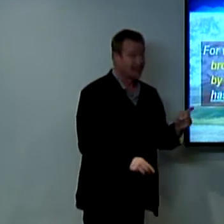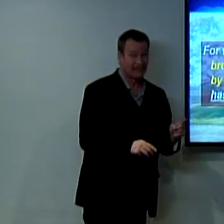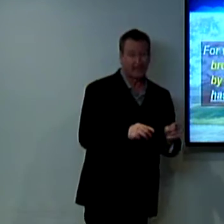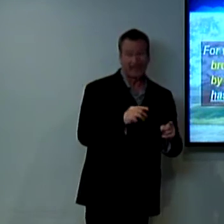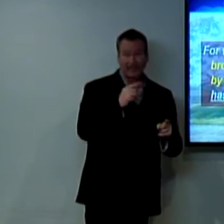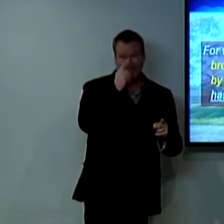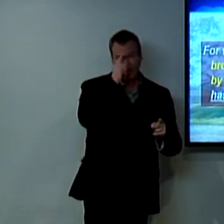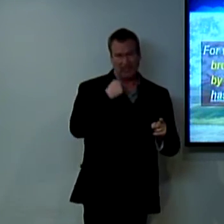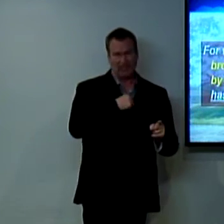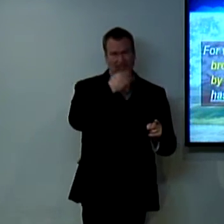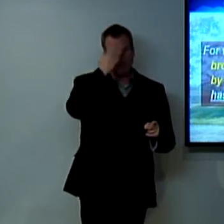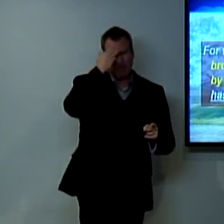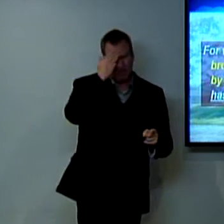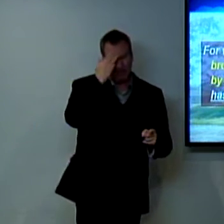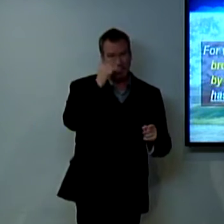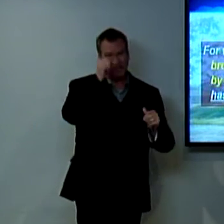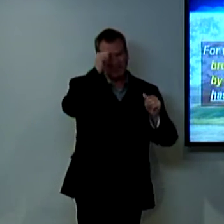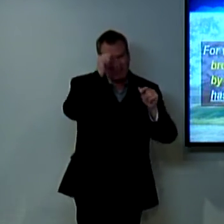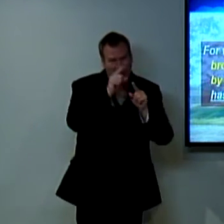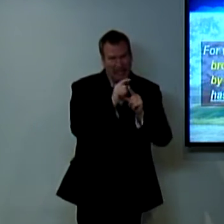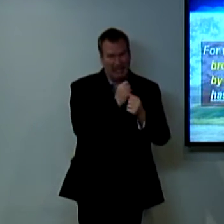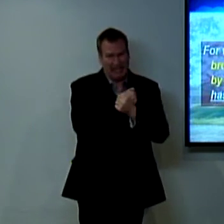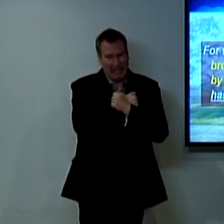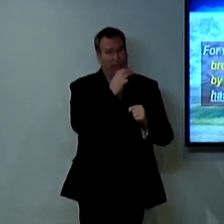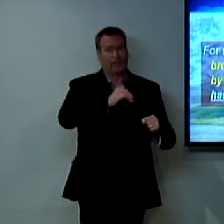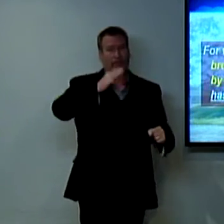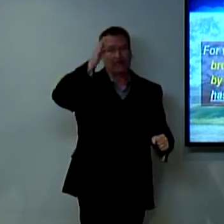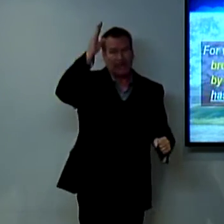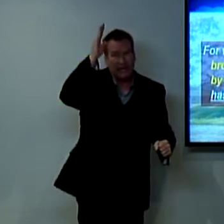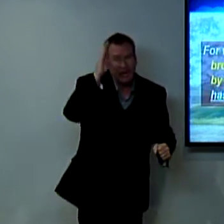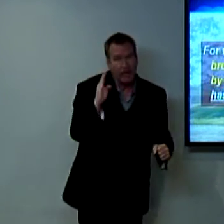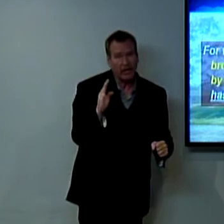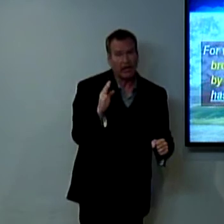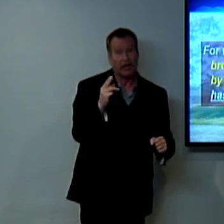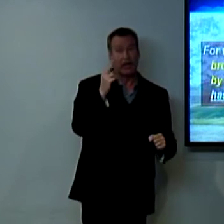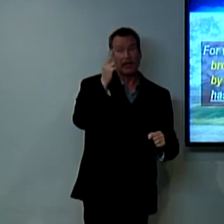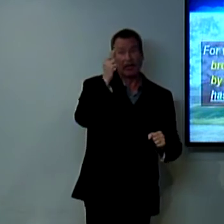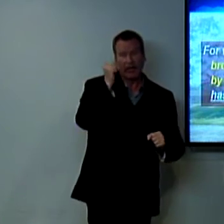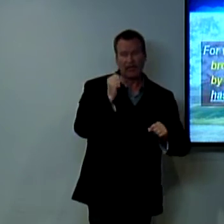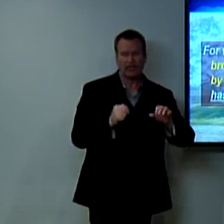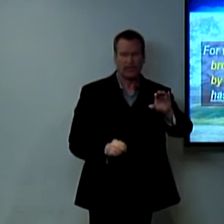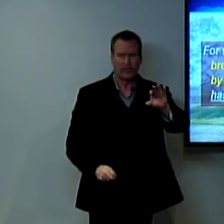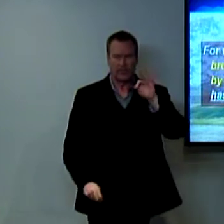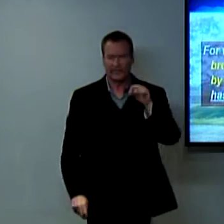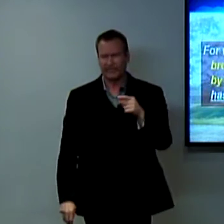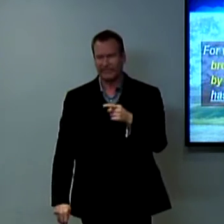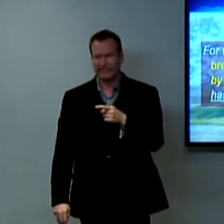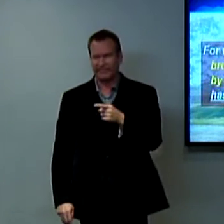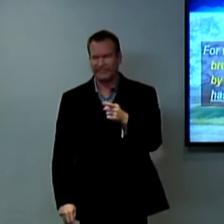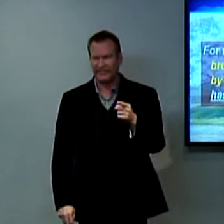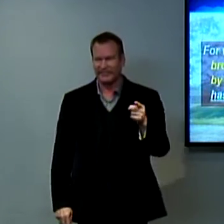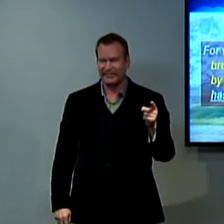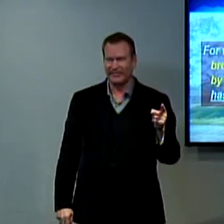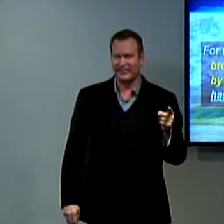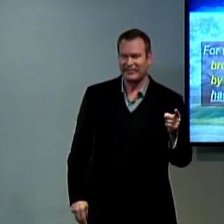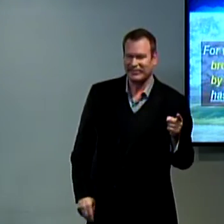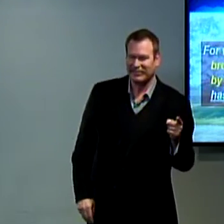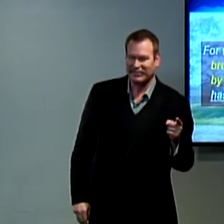it says in this verse here it says for we know brothers loved by God that God has chosen